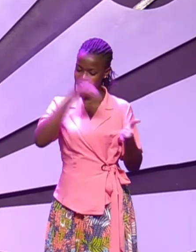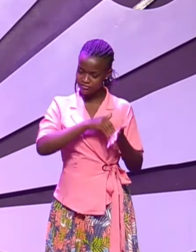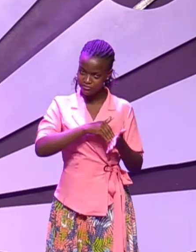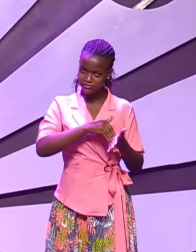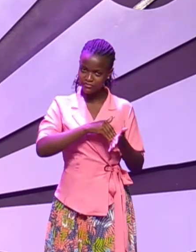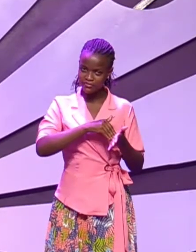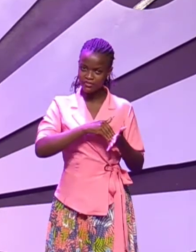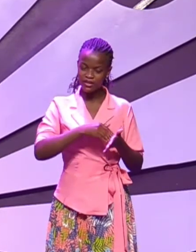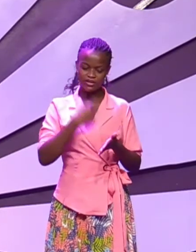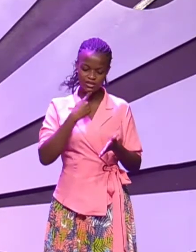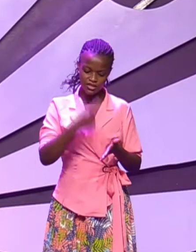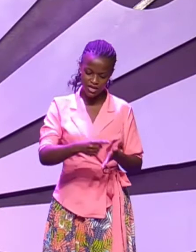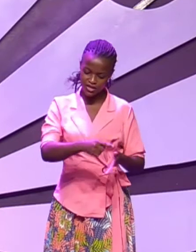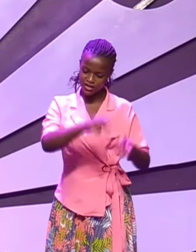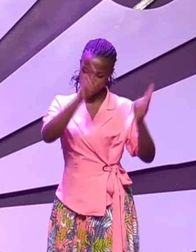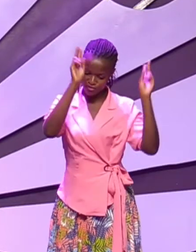I have said no